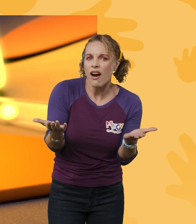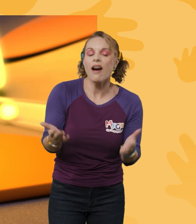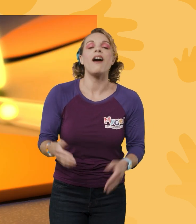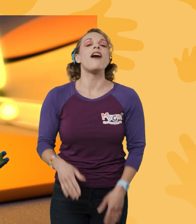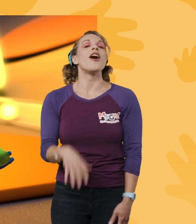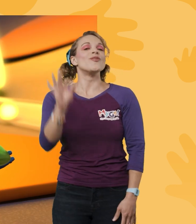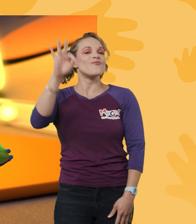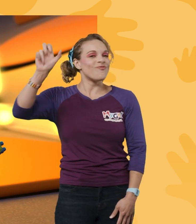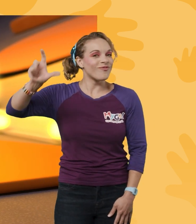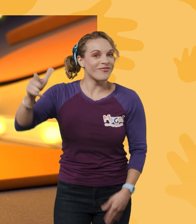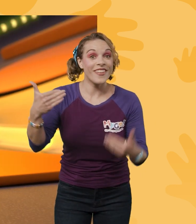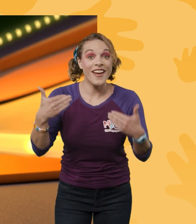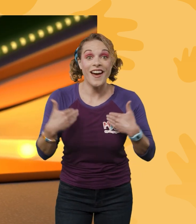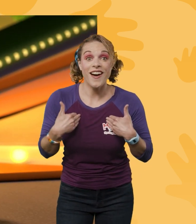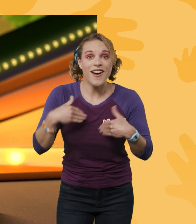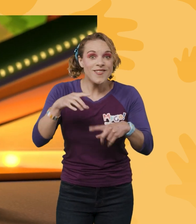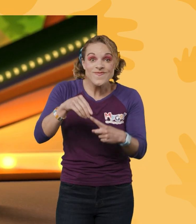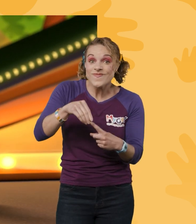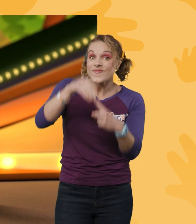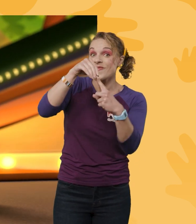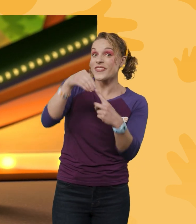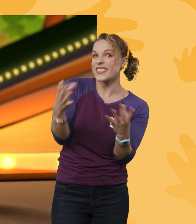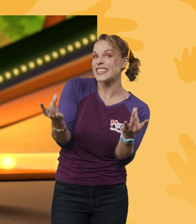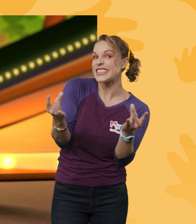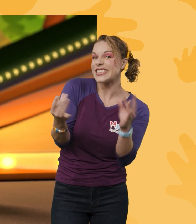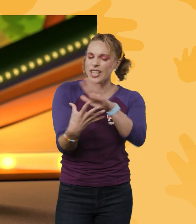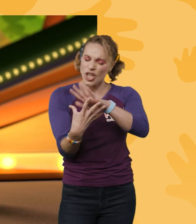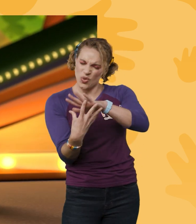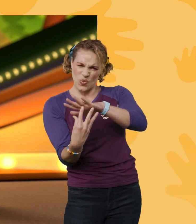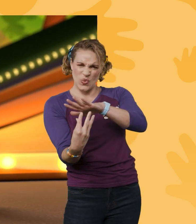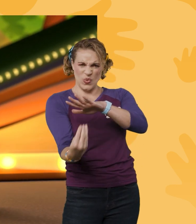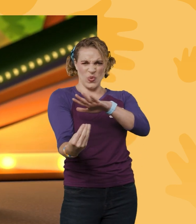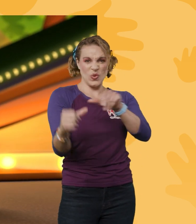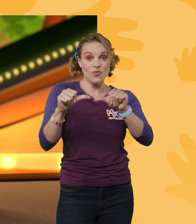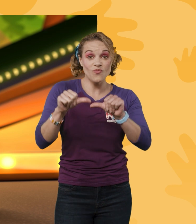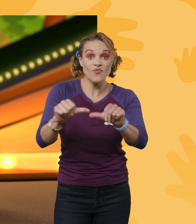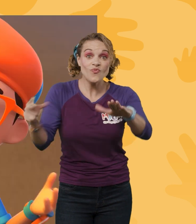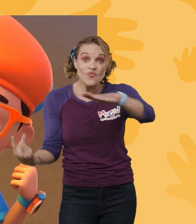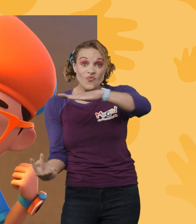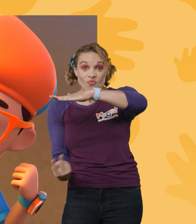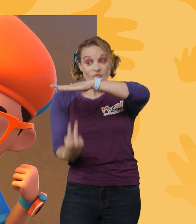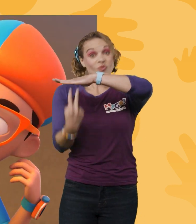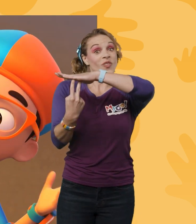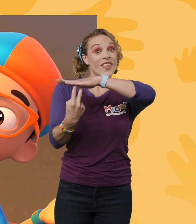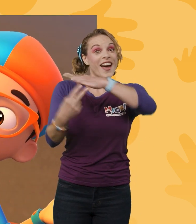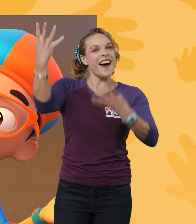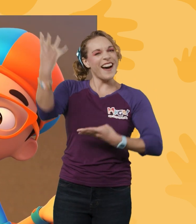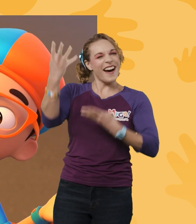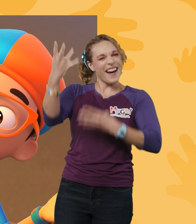legs have a special sticky glue that keeps them stuck to the ceiling. Upload answer, Deebo.